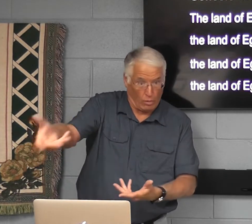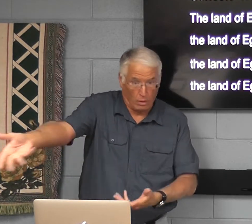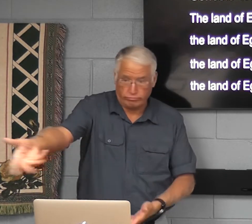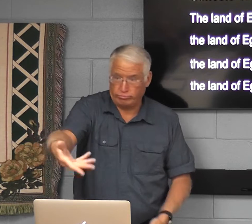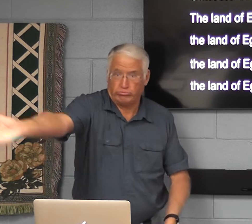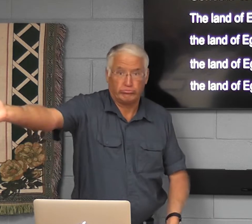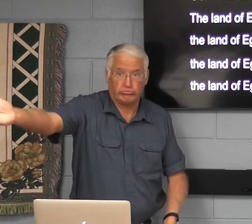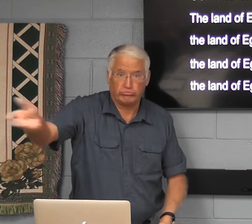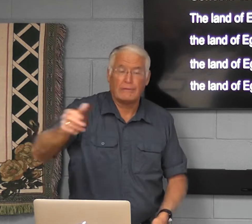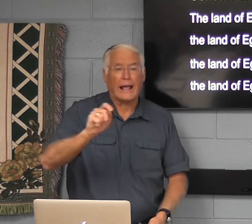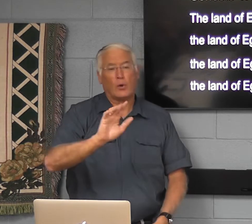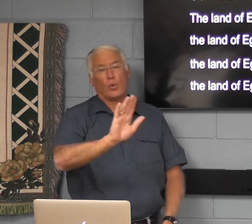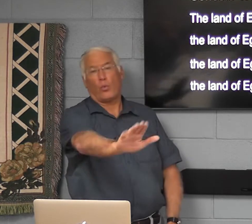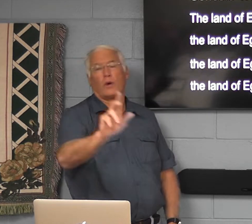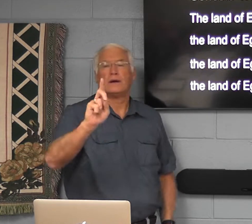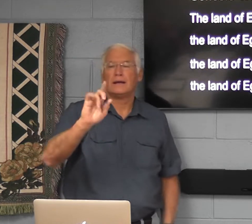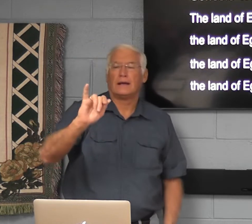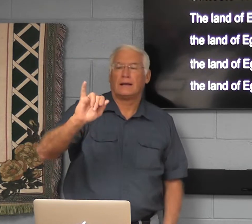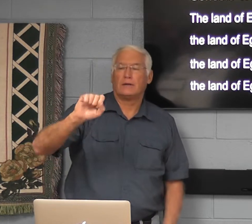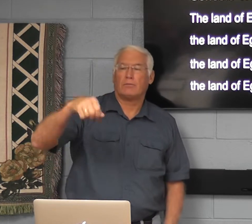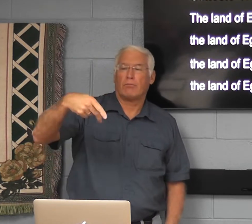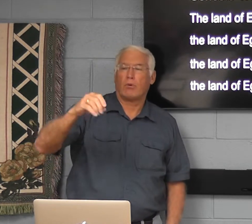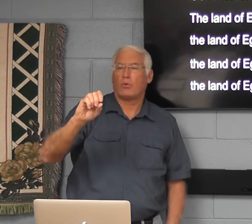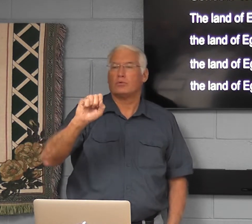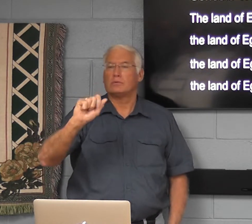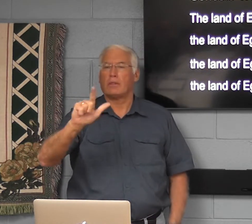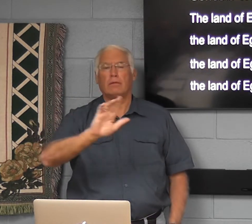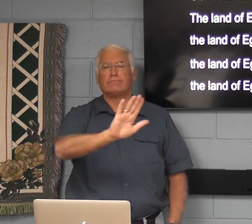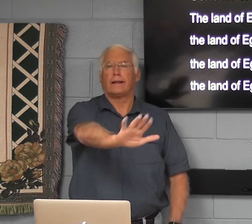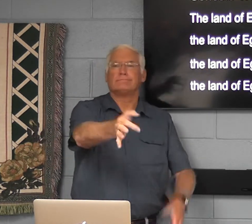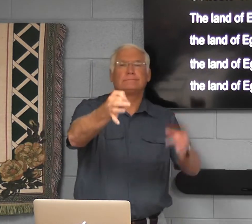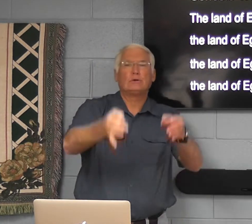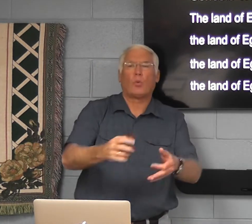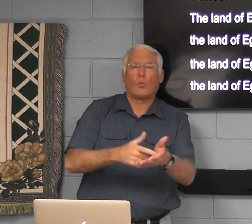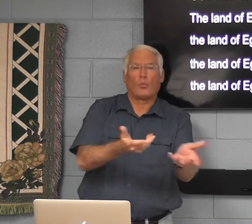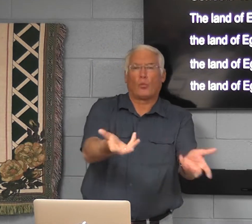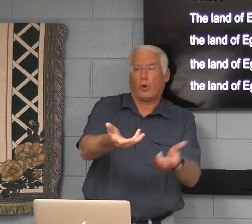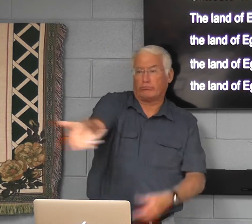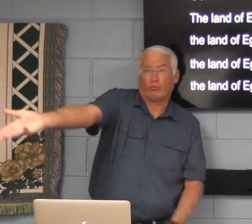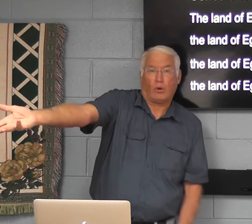Whatever you want to choose, you take it. It's at your disposal. You decide.